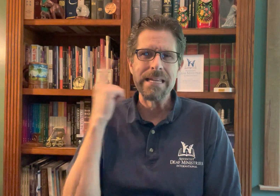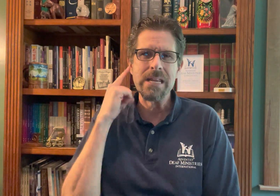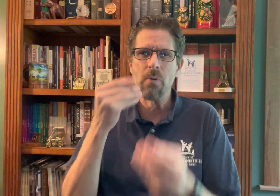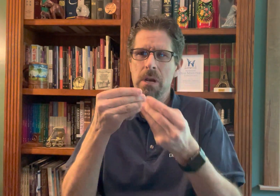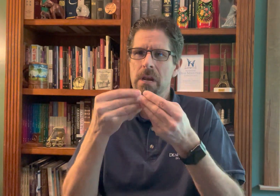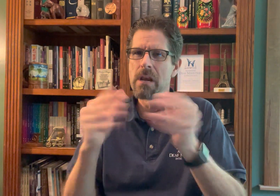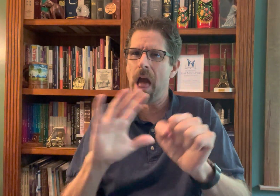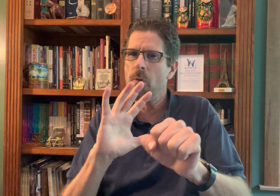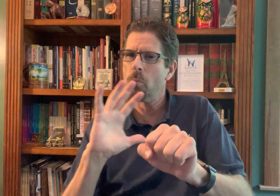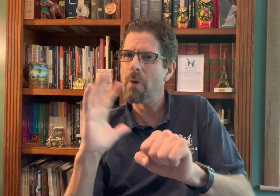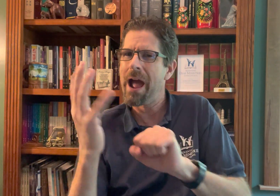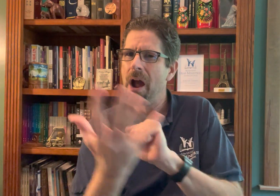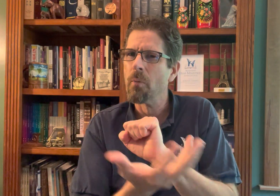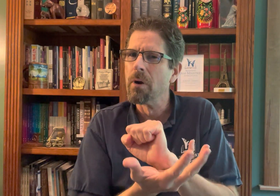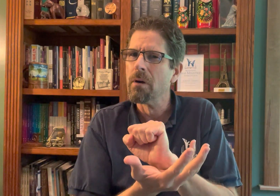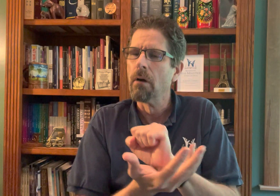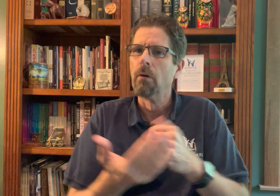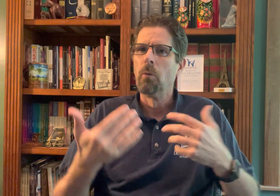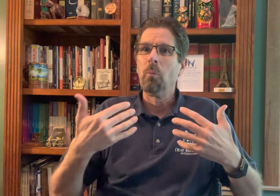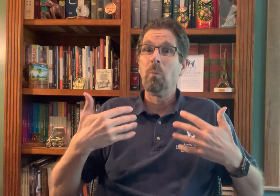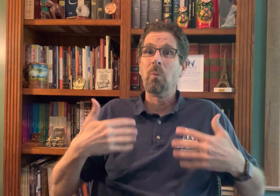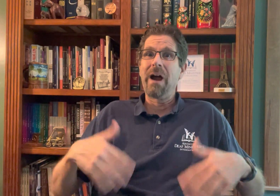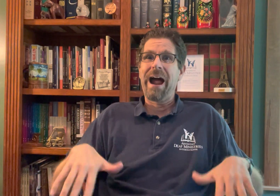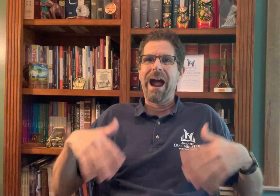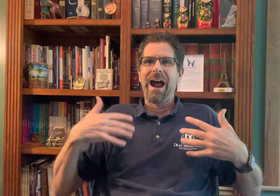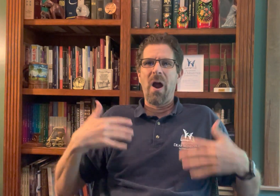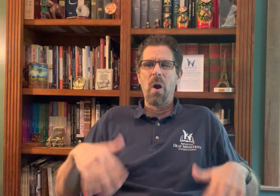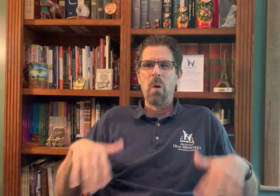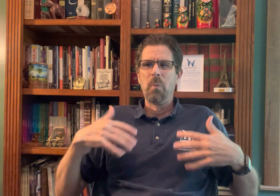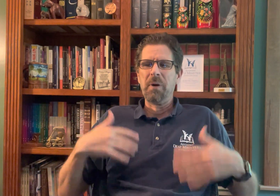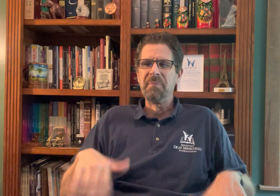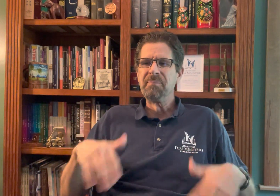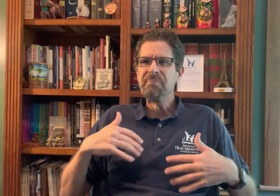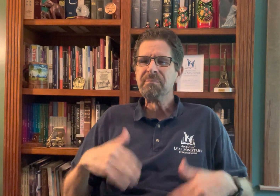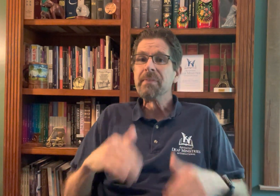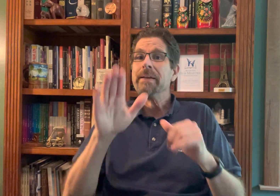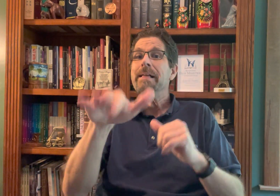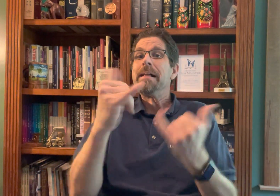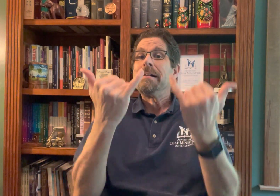466 million deaf people worldwide.